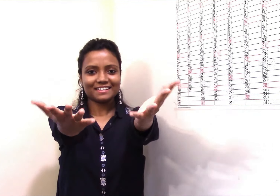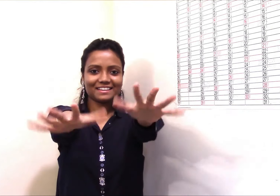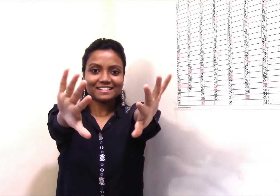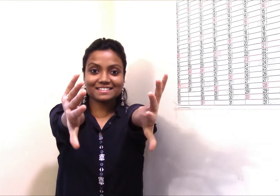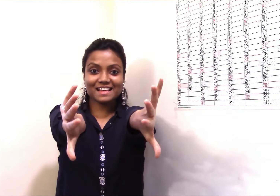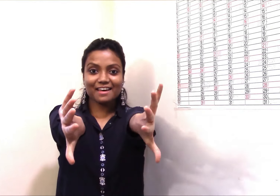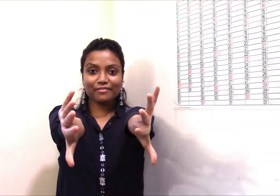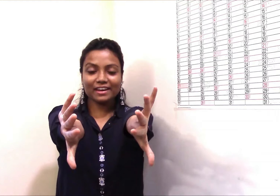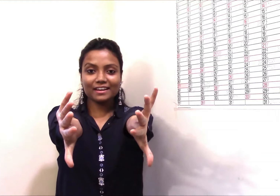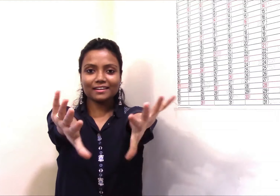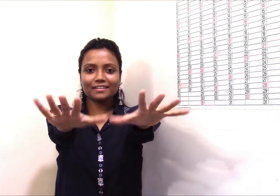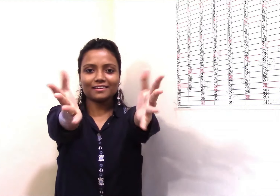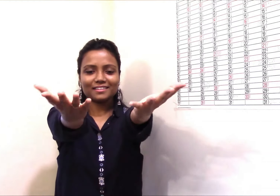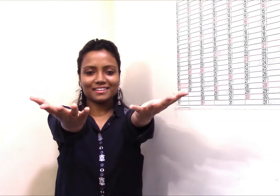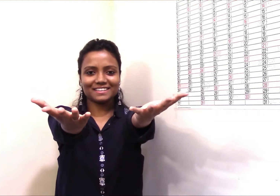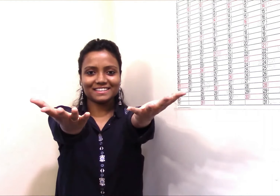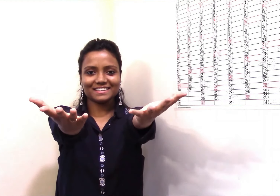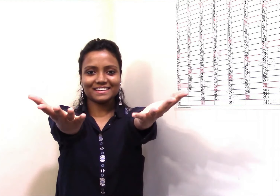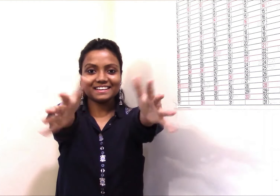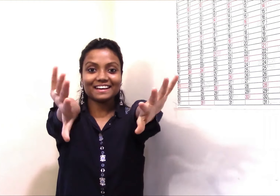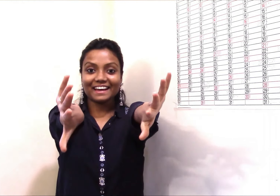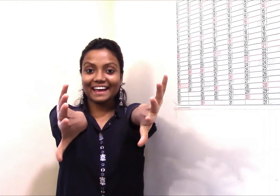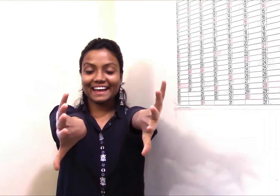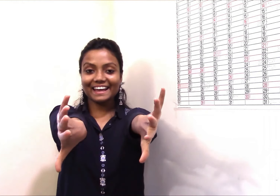six, seven, eight,